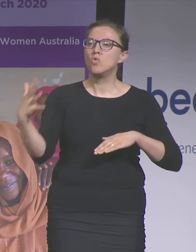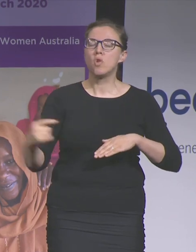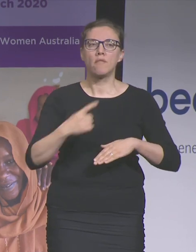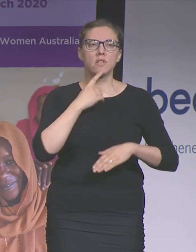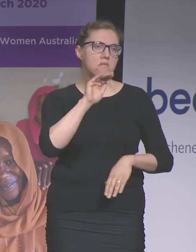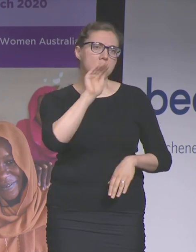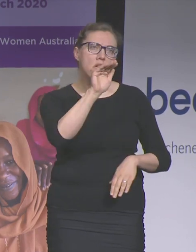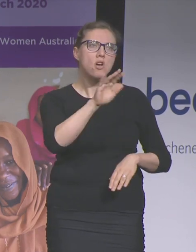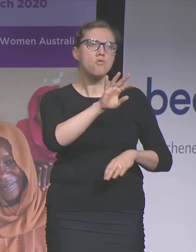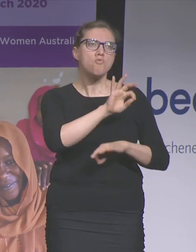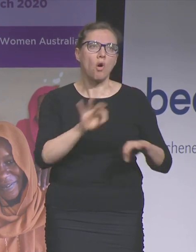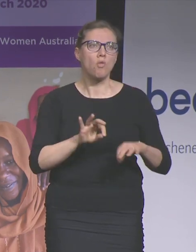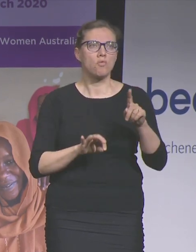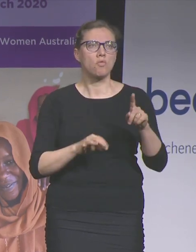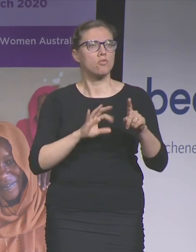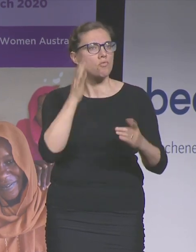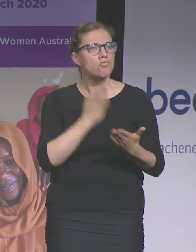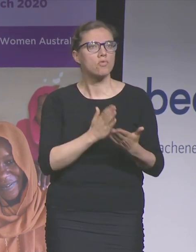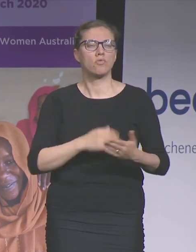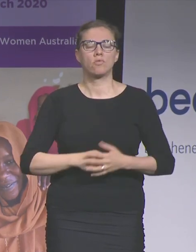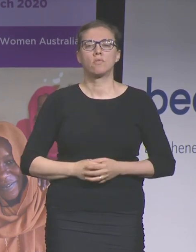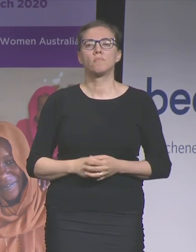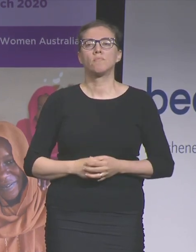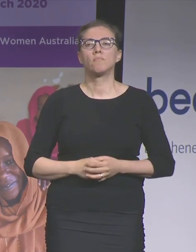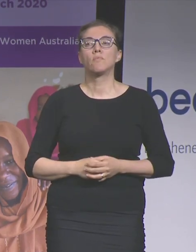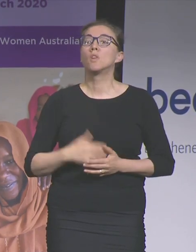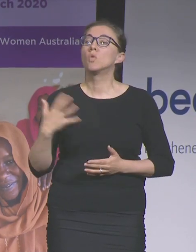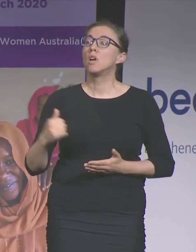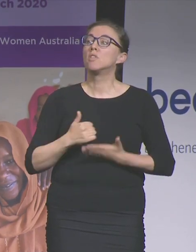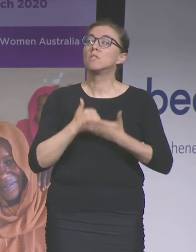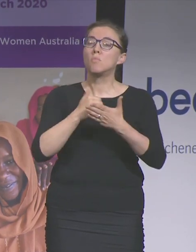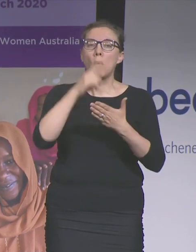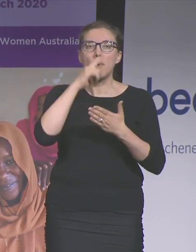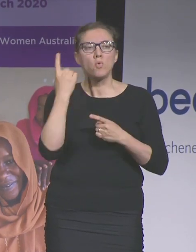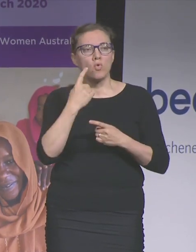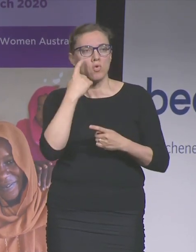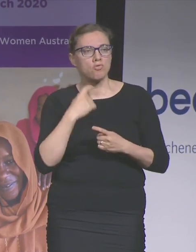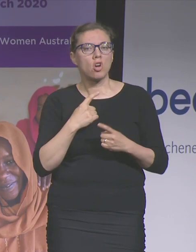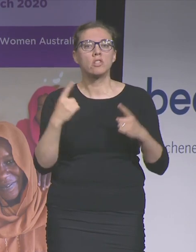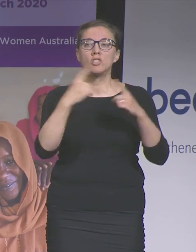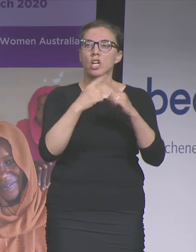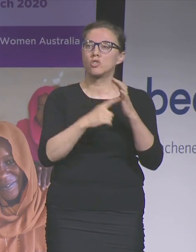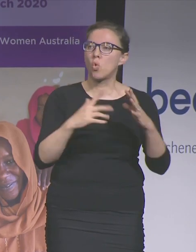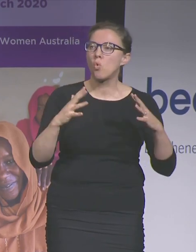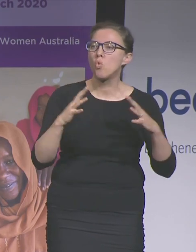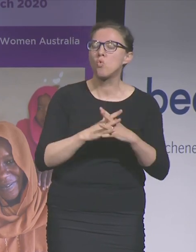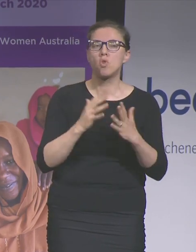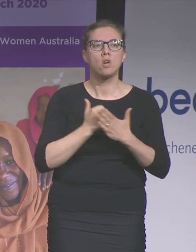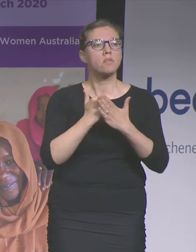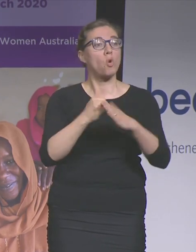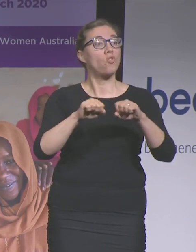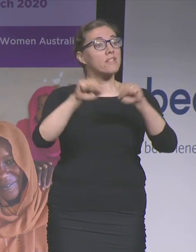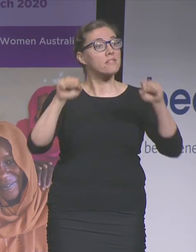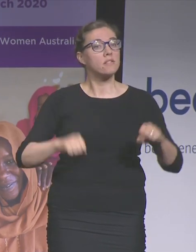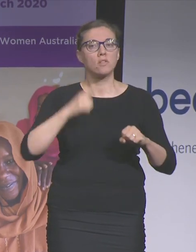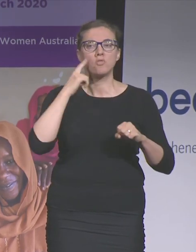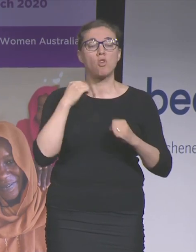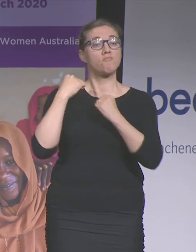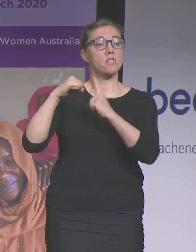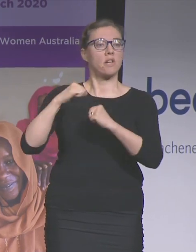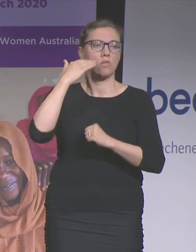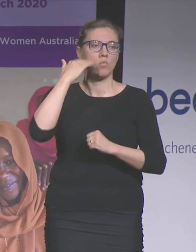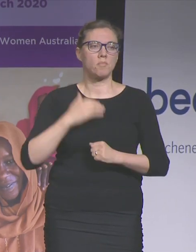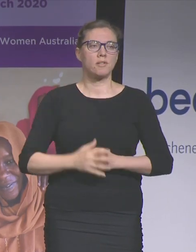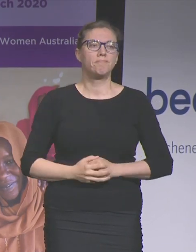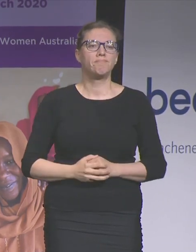-fought progress particularly in the area of family law. We were once a leader in global global leader in gender